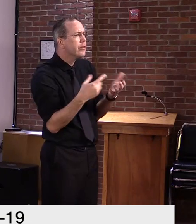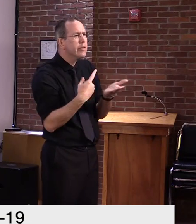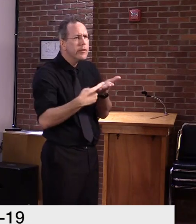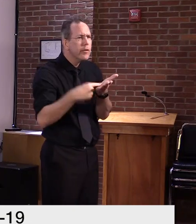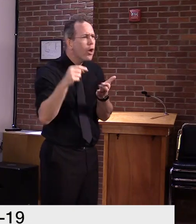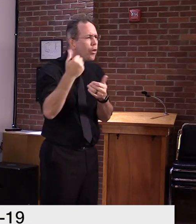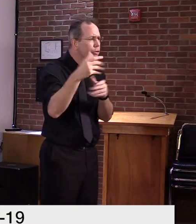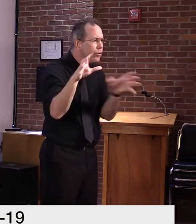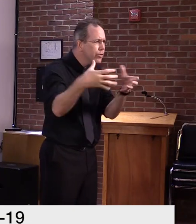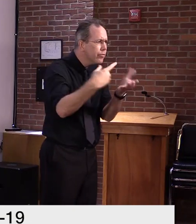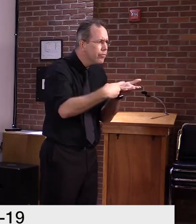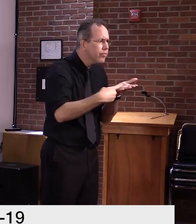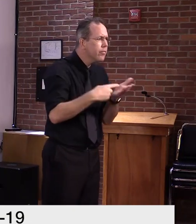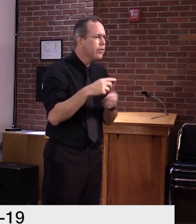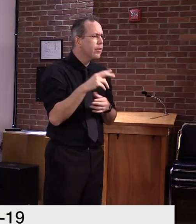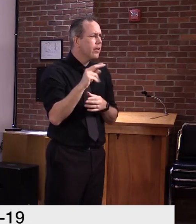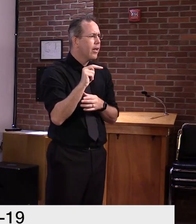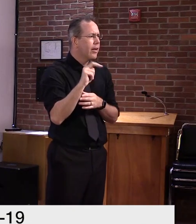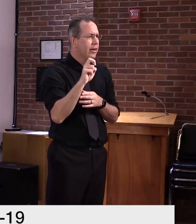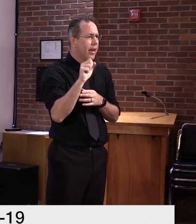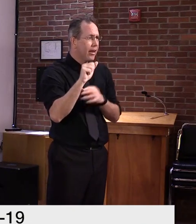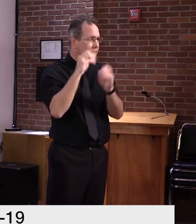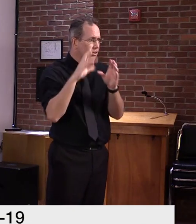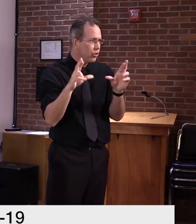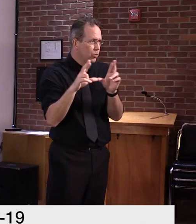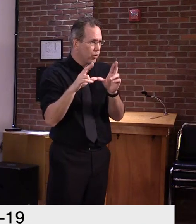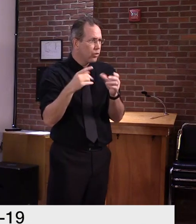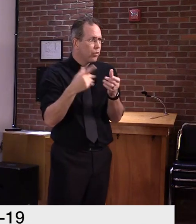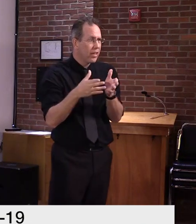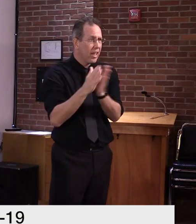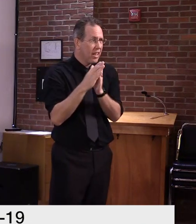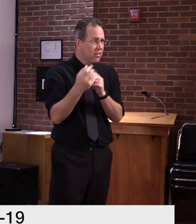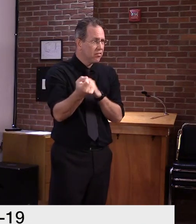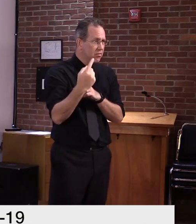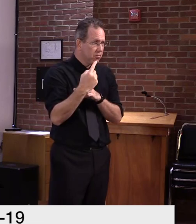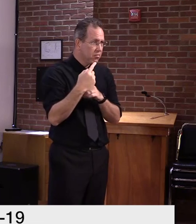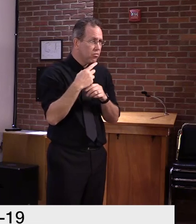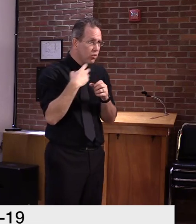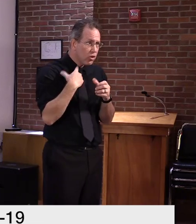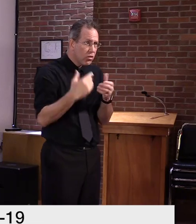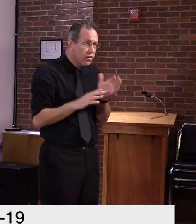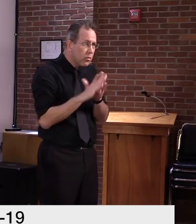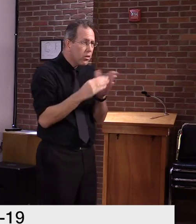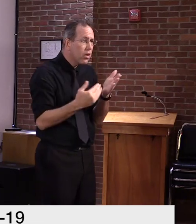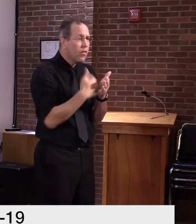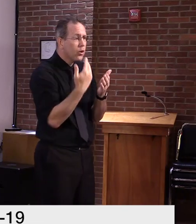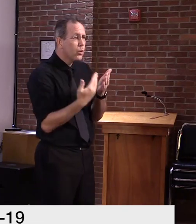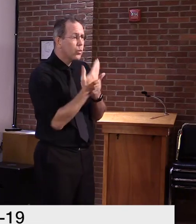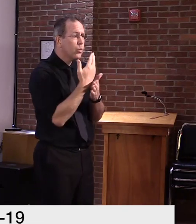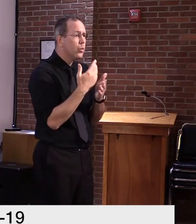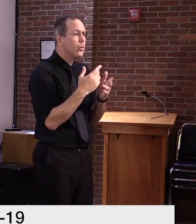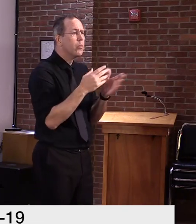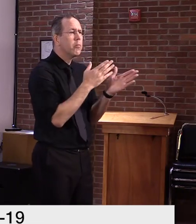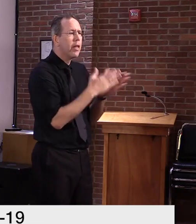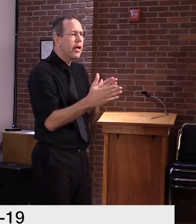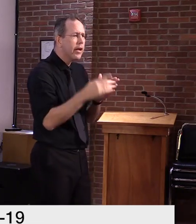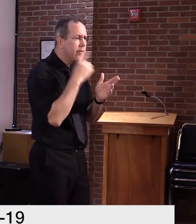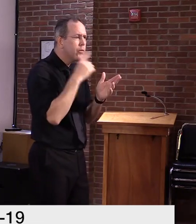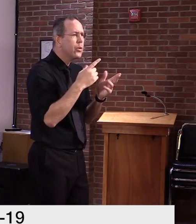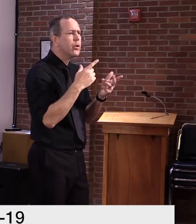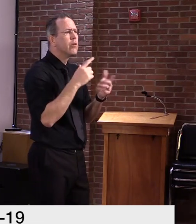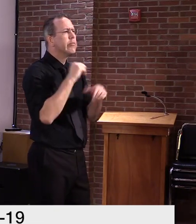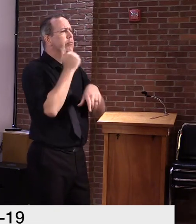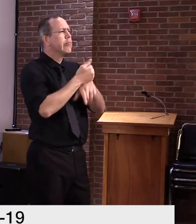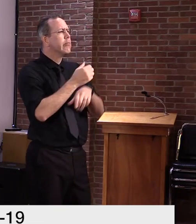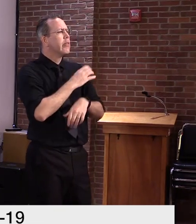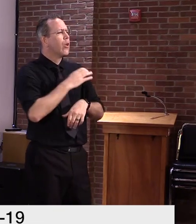Vermont NEA, should there be an additional state planning council? Um, and I, I did not believe it's appropriate. I still don't believe it's appropriate.